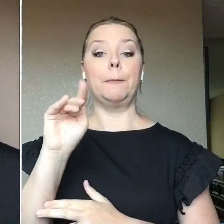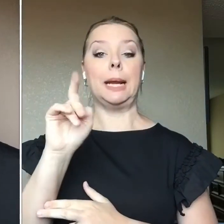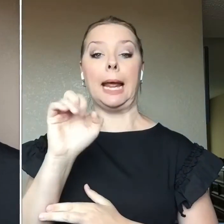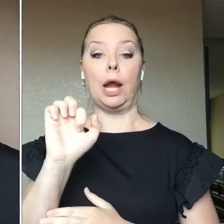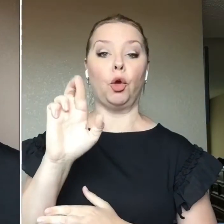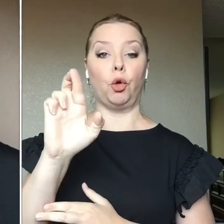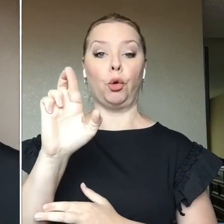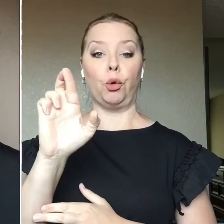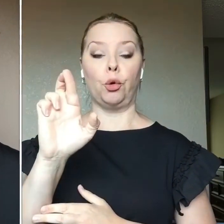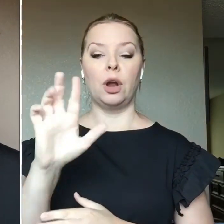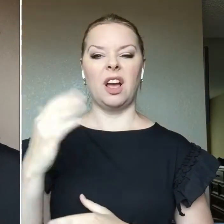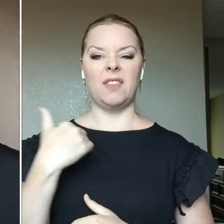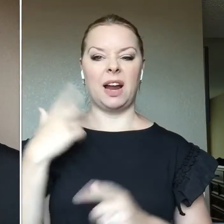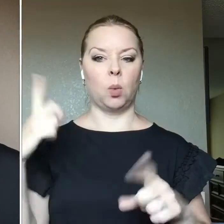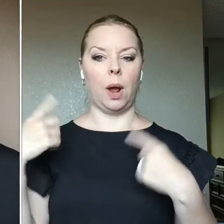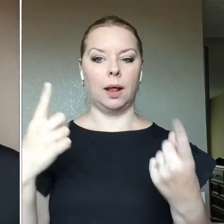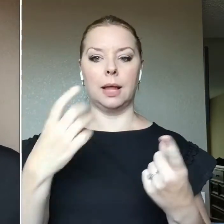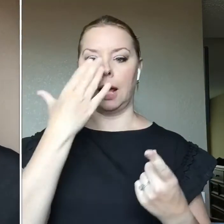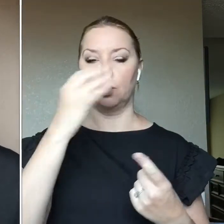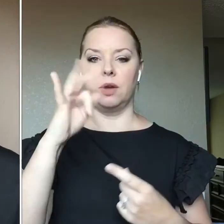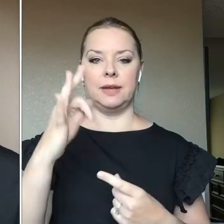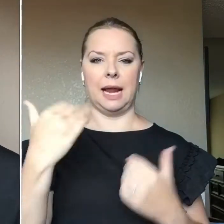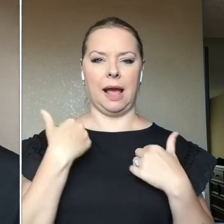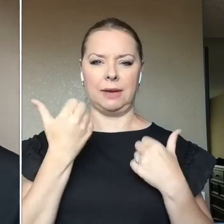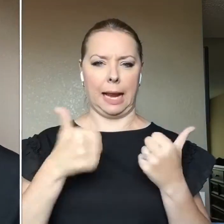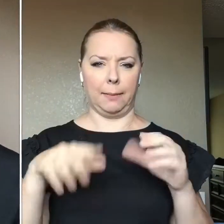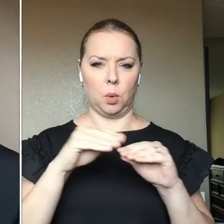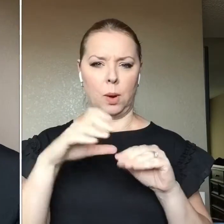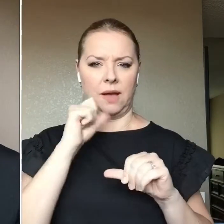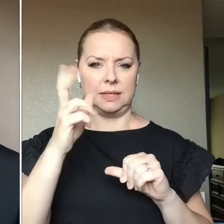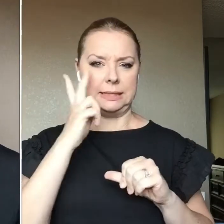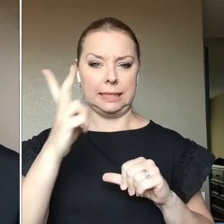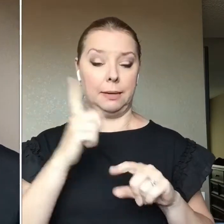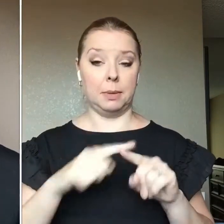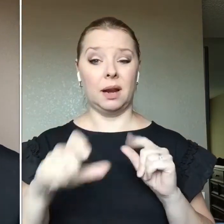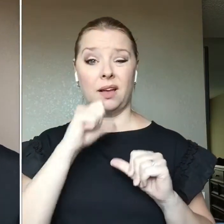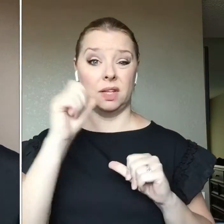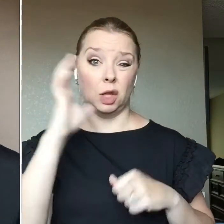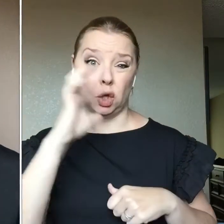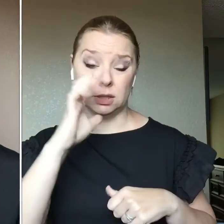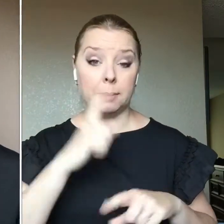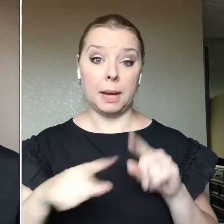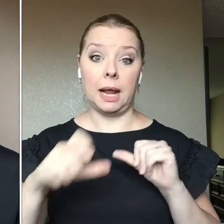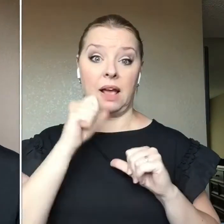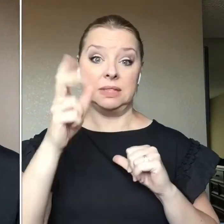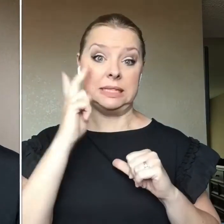I've had it for a while I don't even know if they have these anymore I haven't seen them Not that I've been looking But I haven't seen them It's called